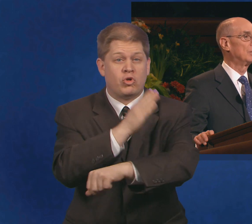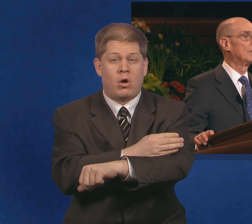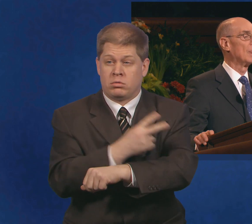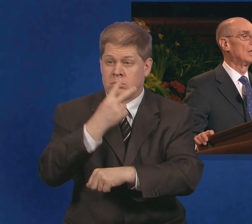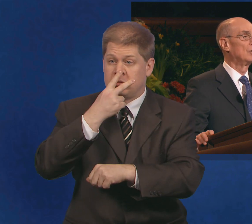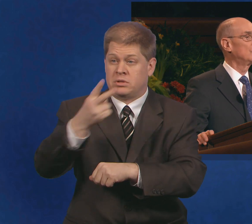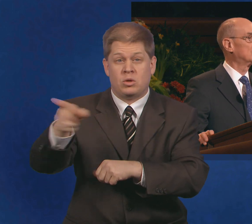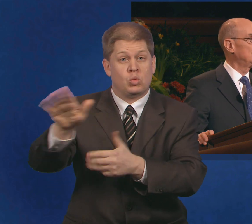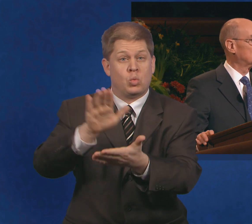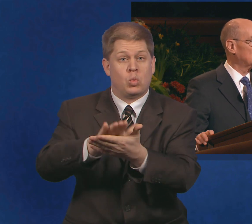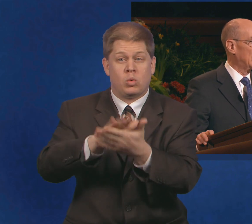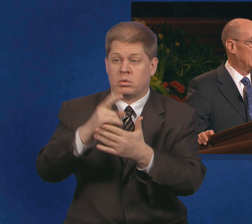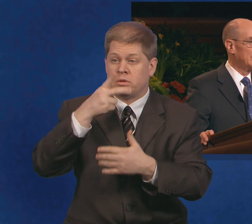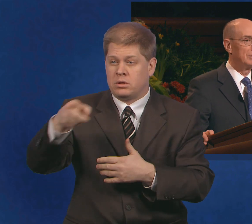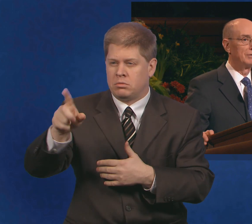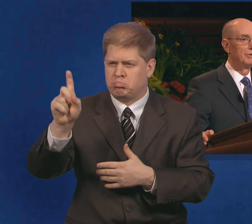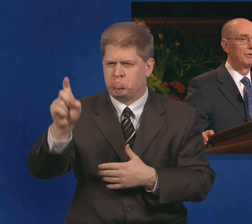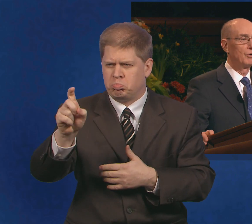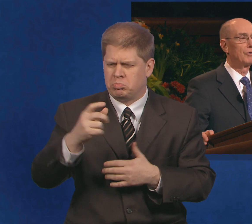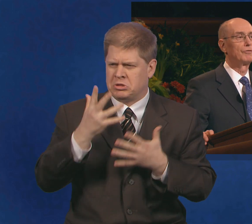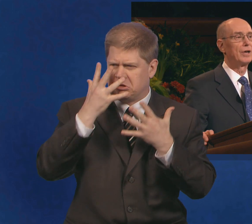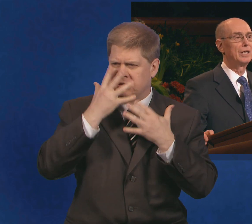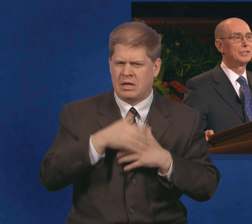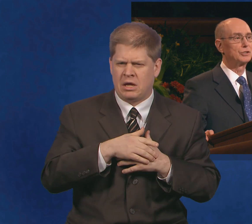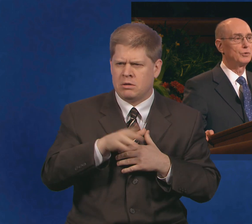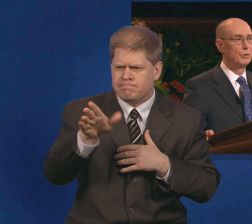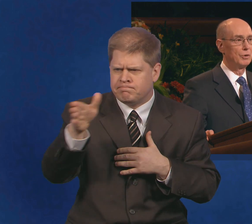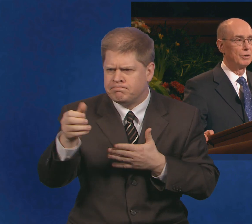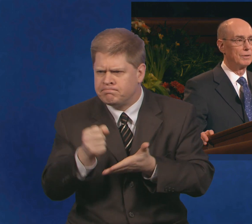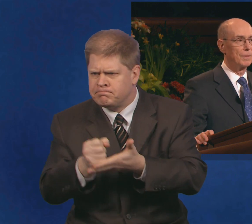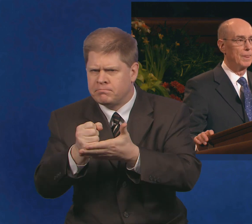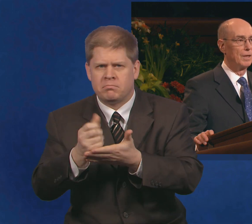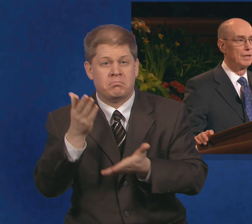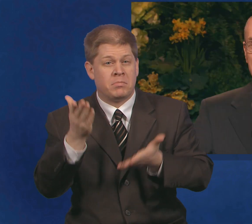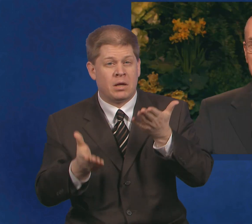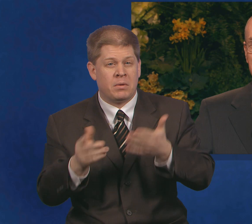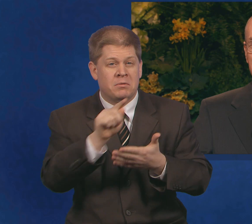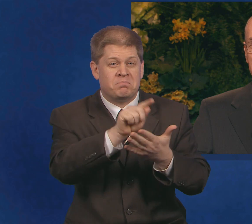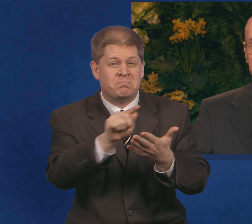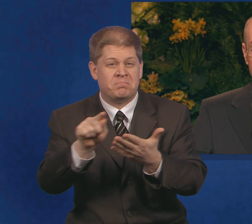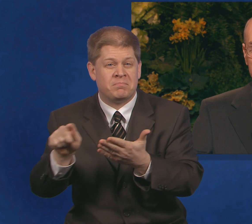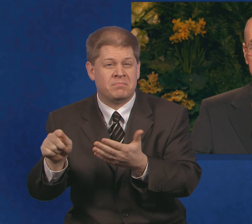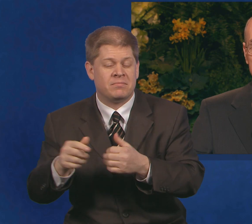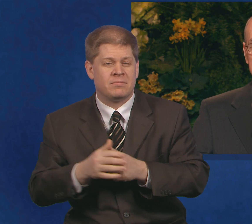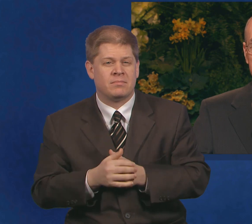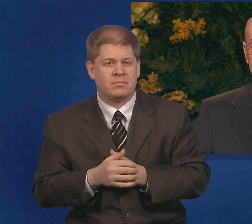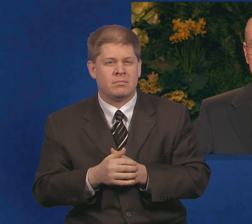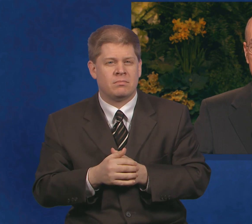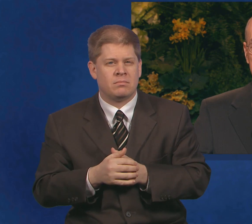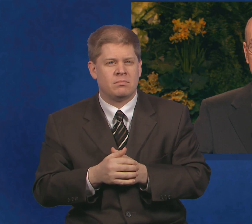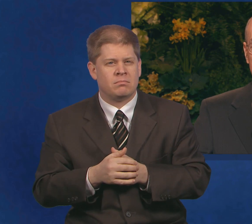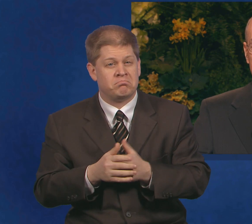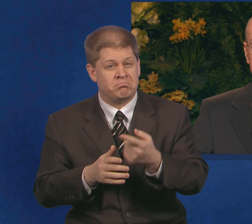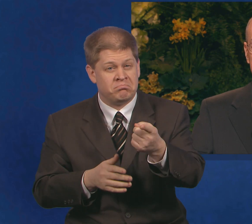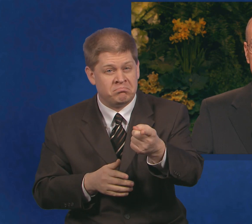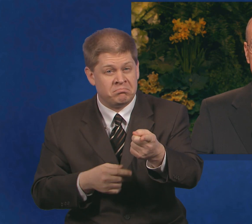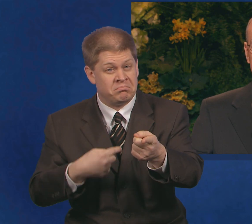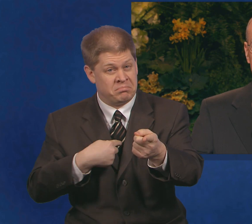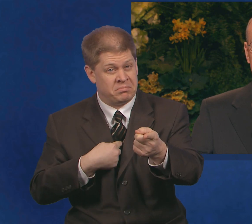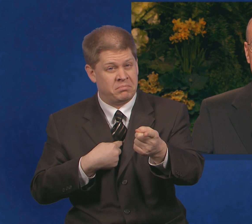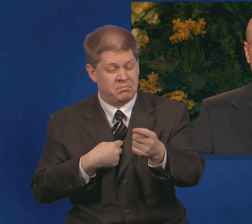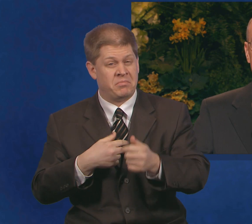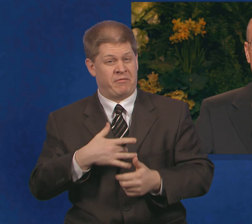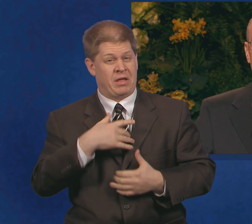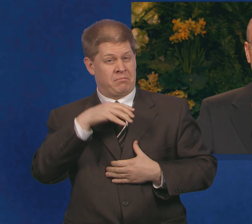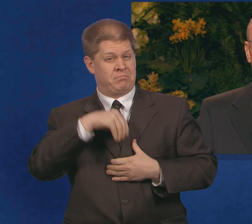for someone who seemed sad or afraid at school. All of us have been touched with feelings of